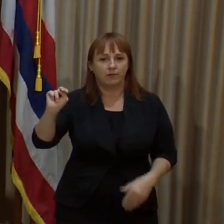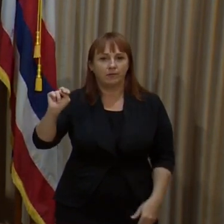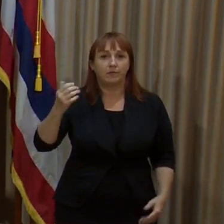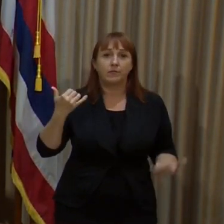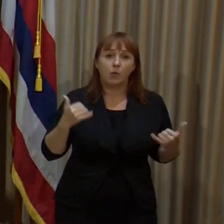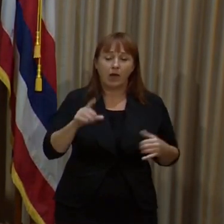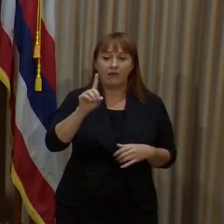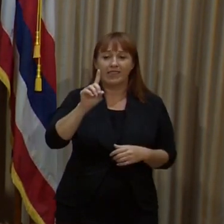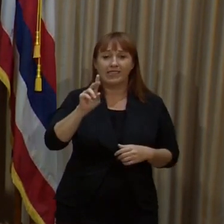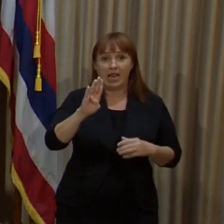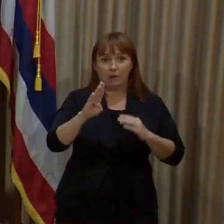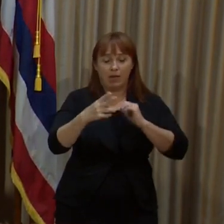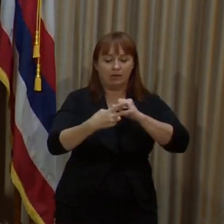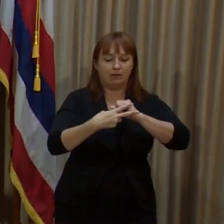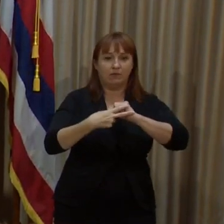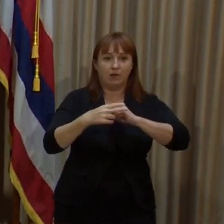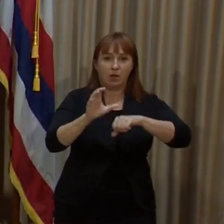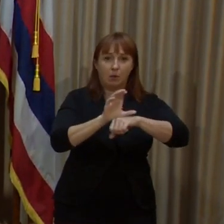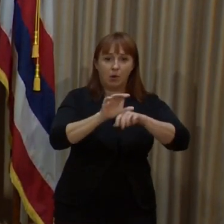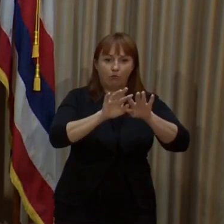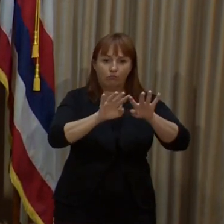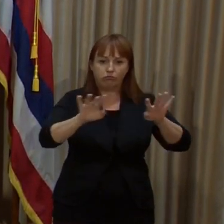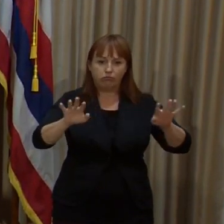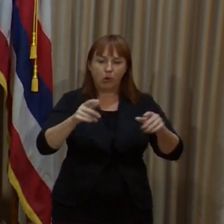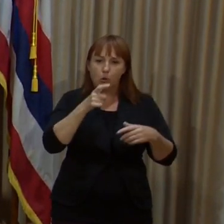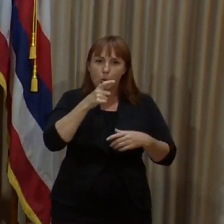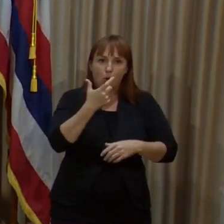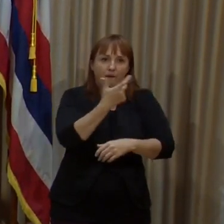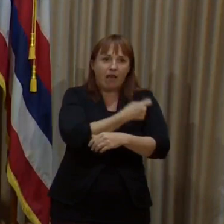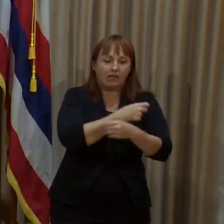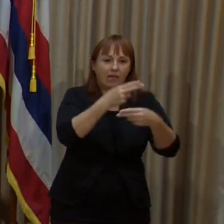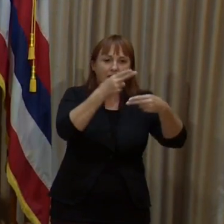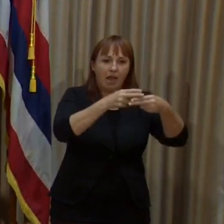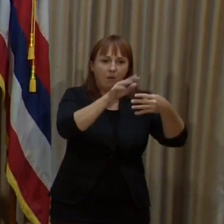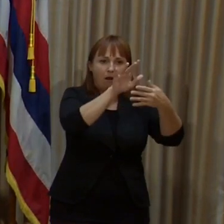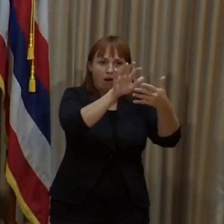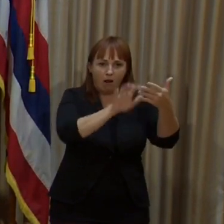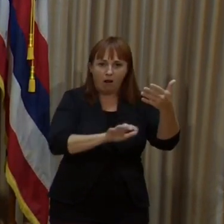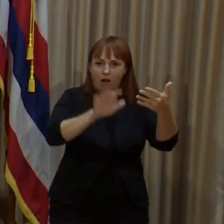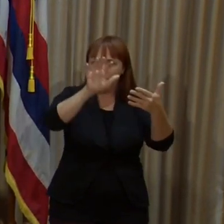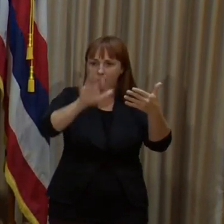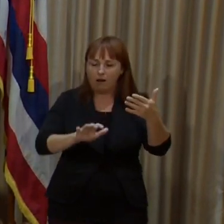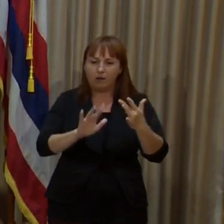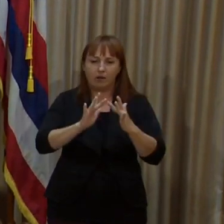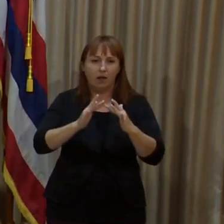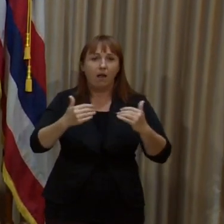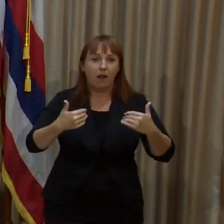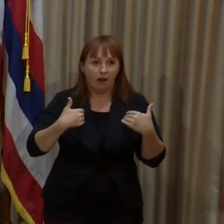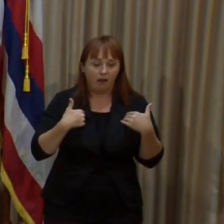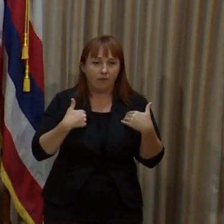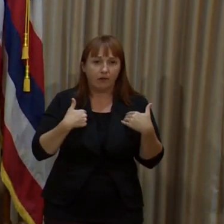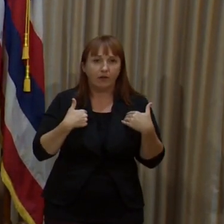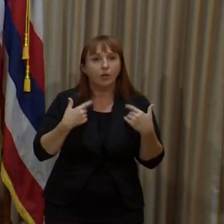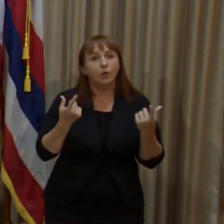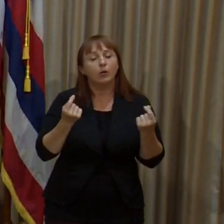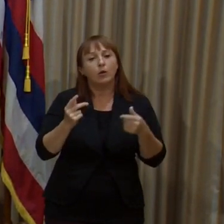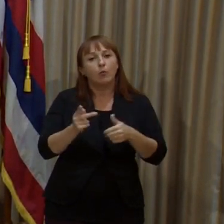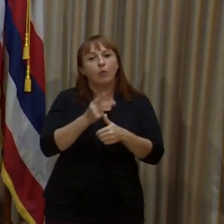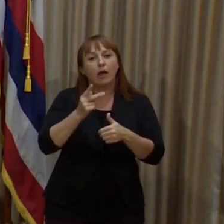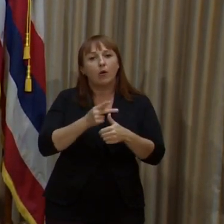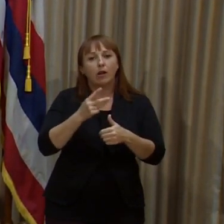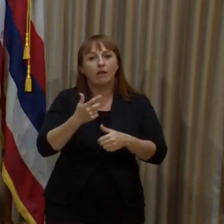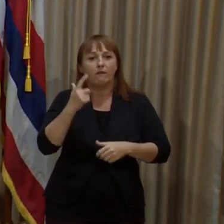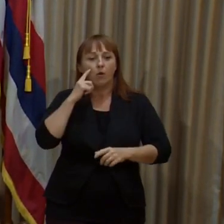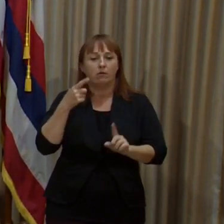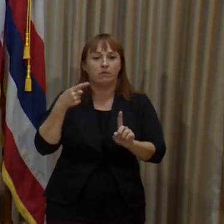have a database of those who have been vaccinated in Hawaii. We've placed a priority in getting shots